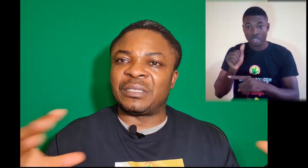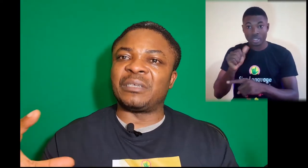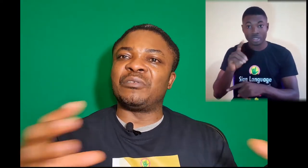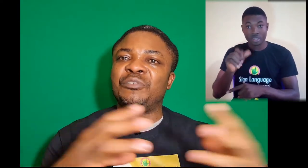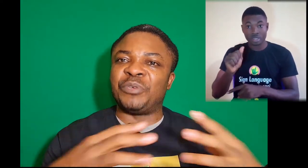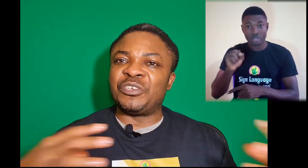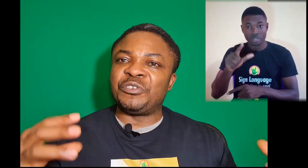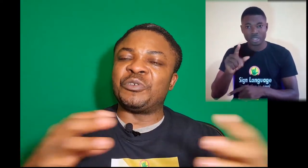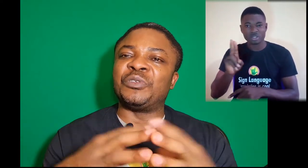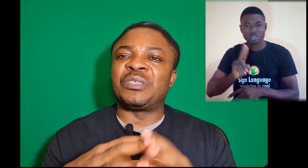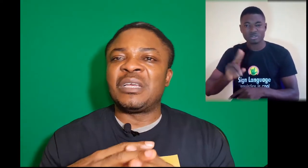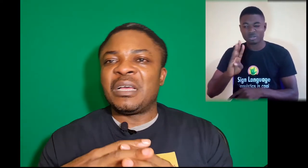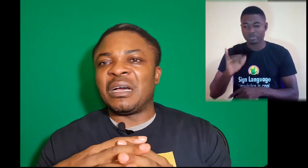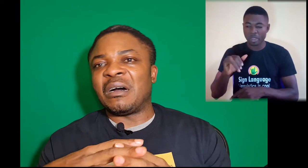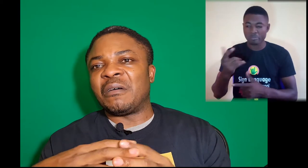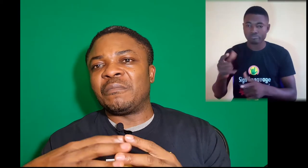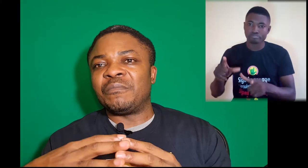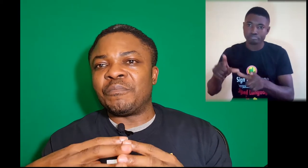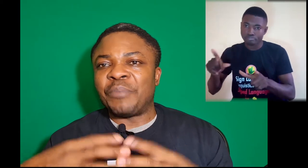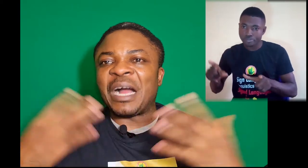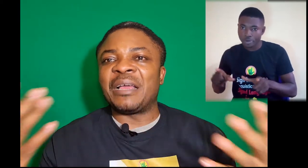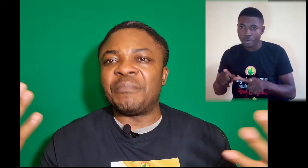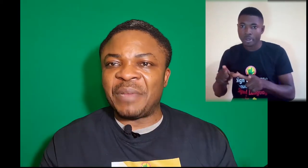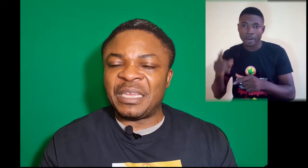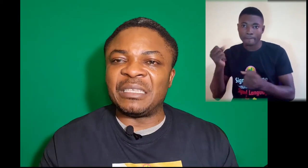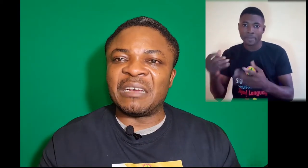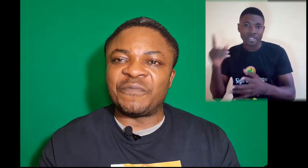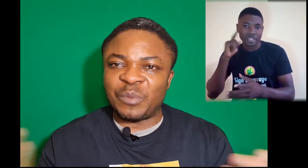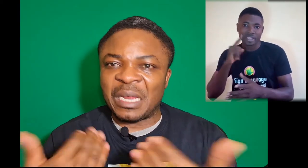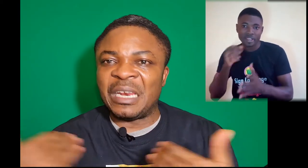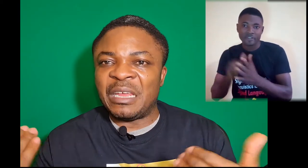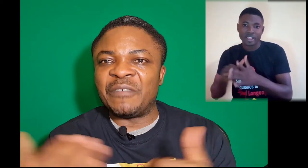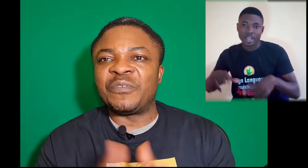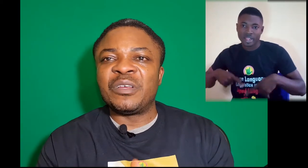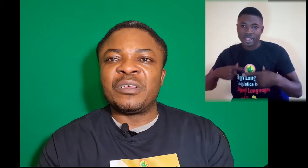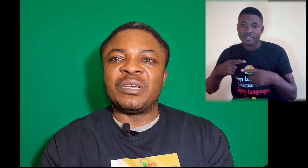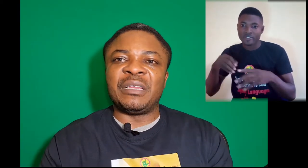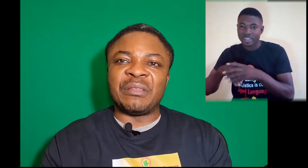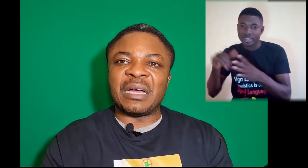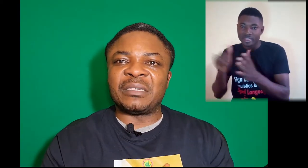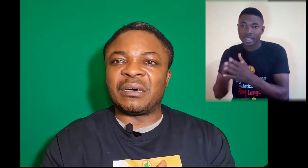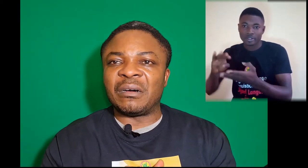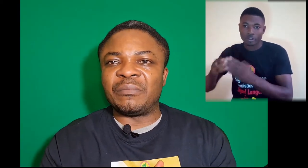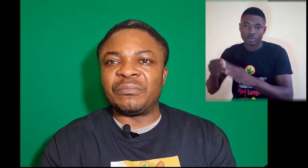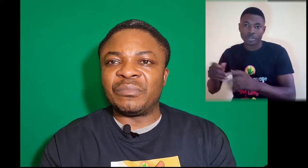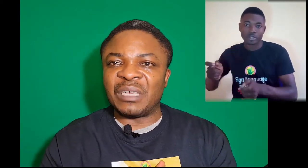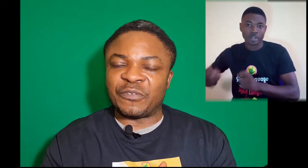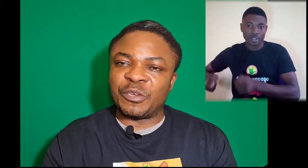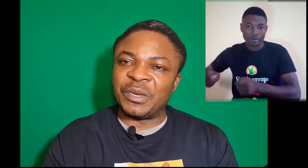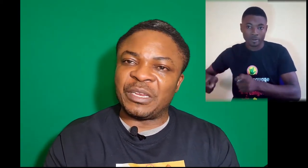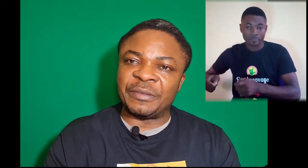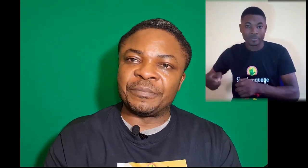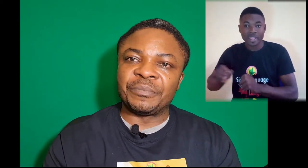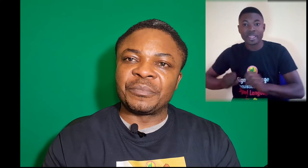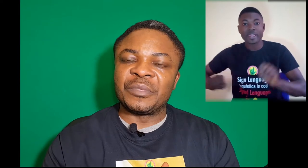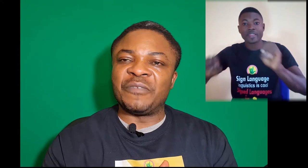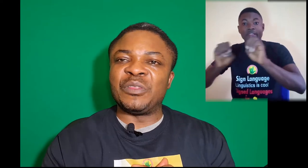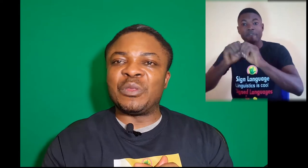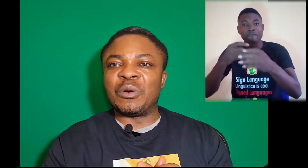still being used, um, by many deaf that live in that, um, deaf community. Even though,